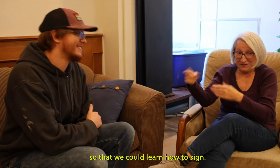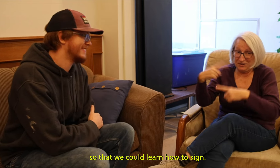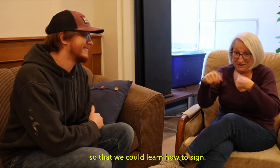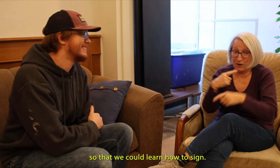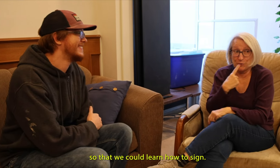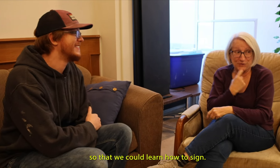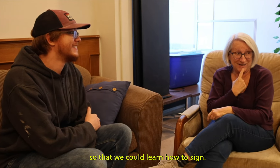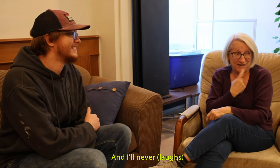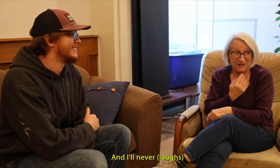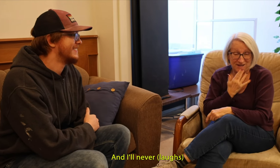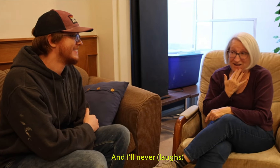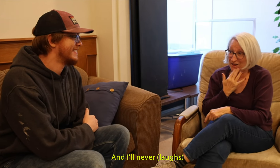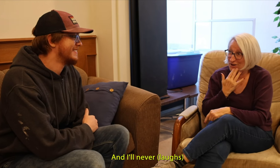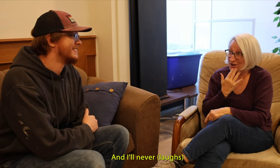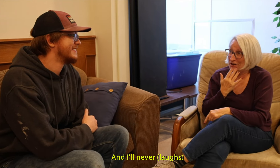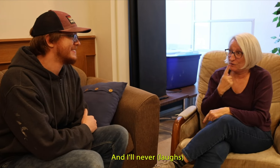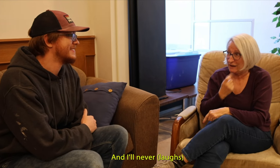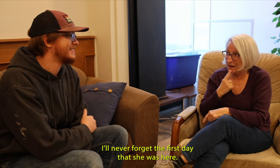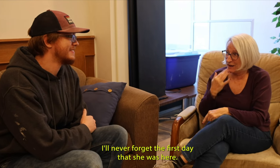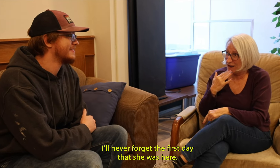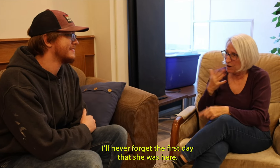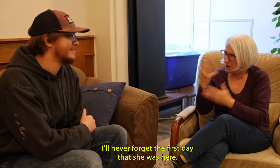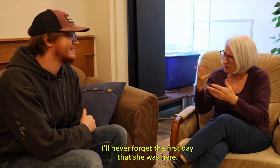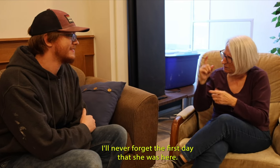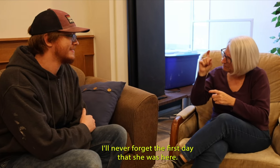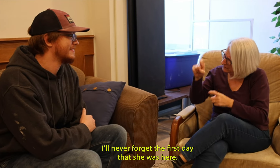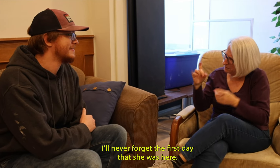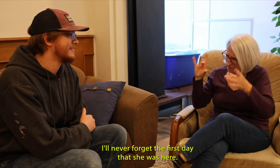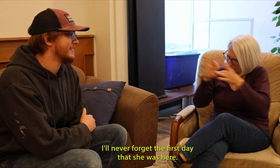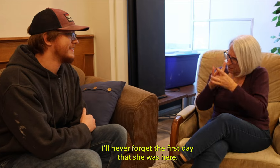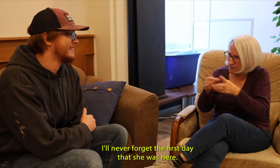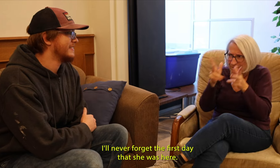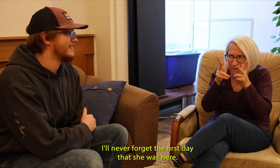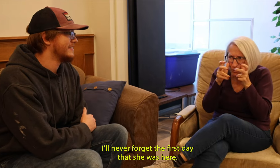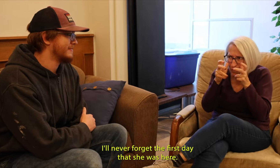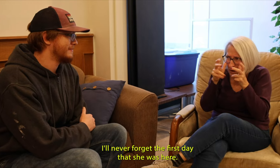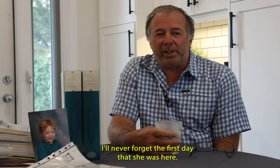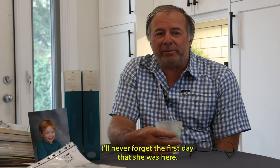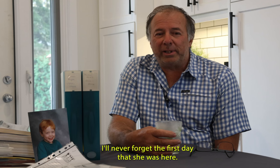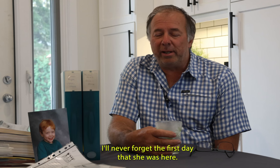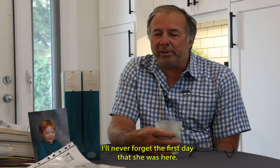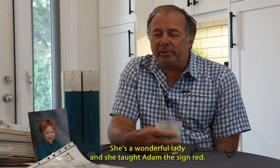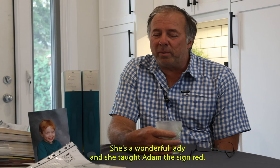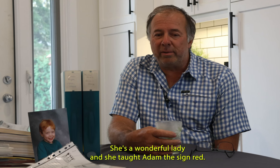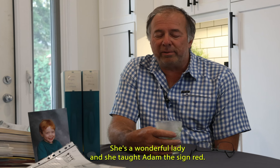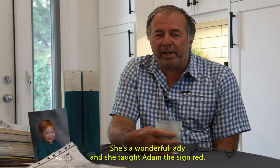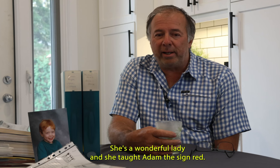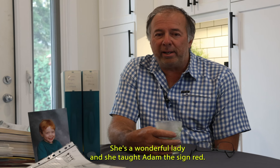to sign. And I'll never forget the first day that she was here. She's a wonderful lady.